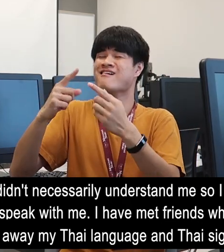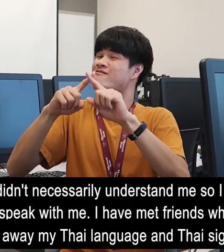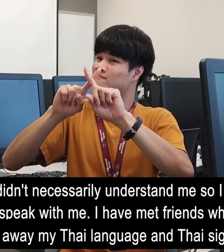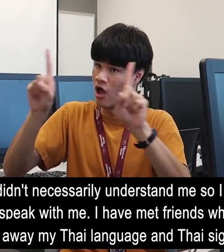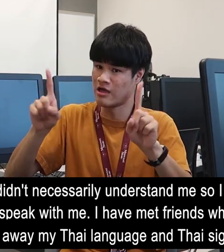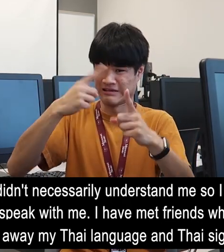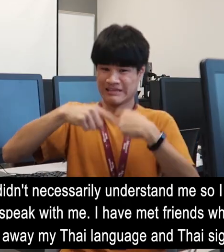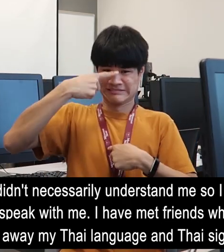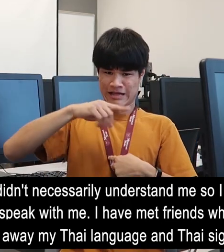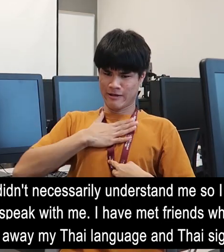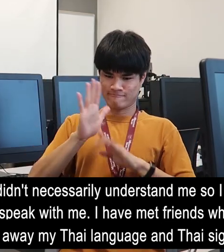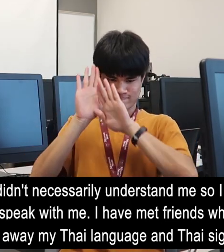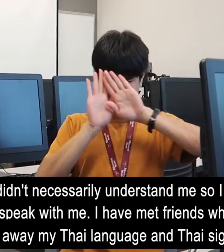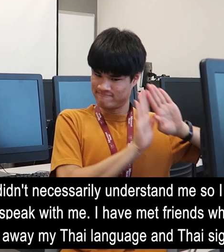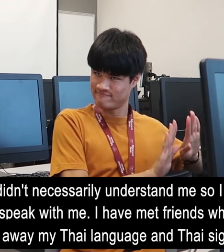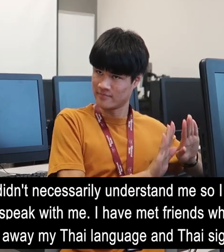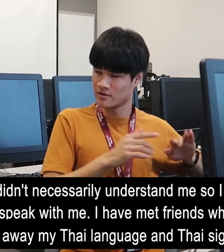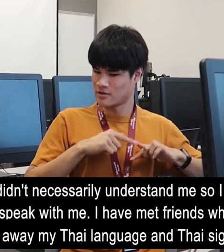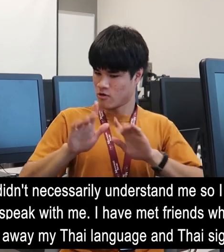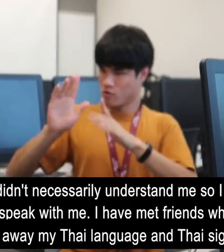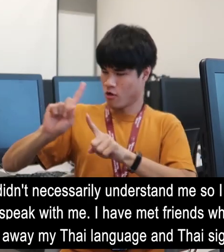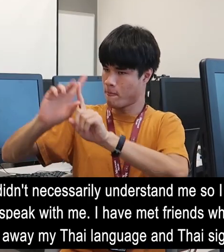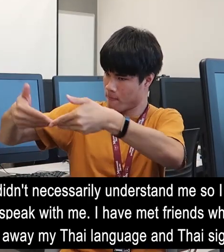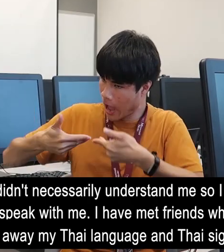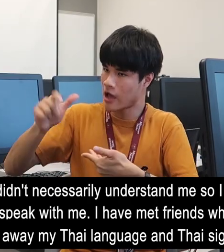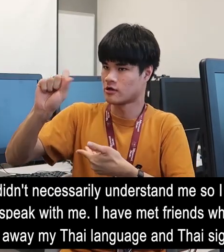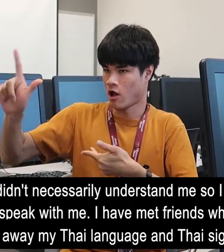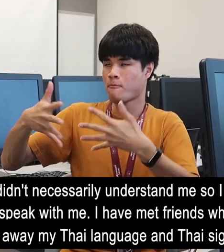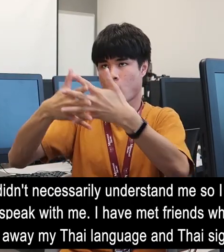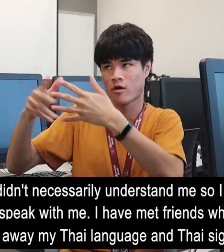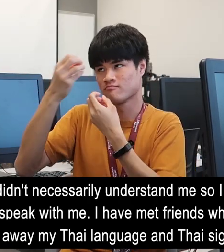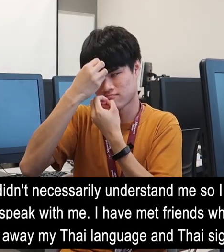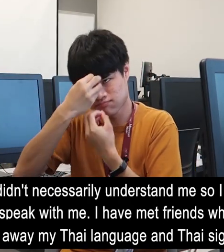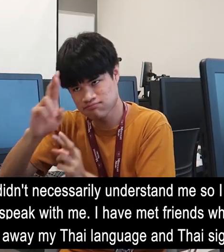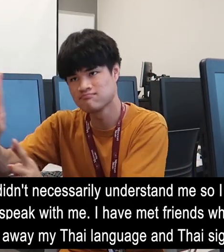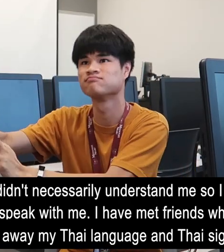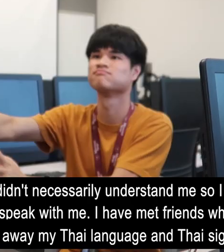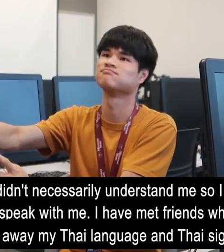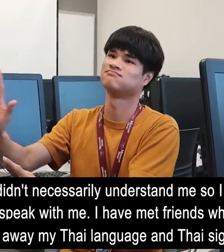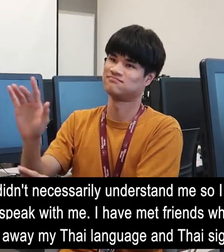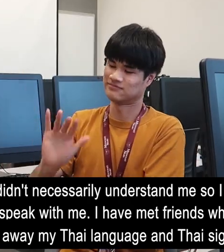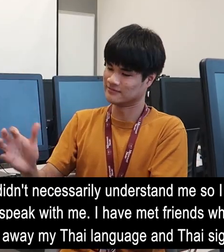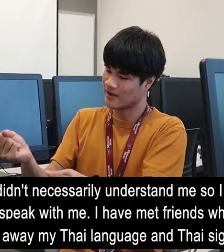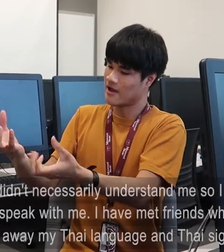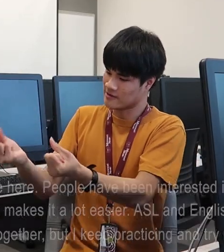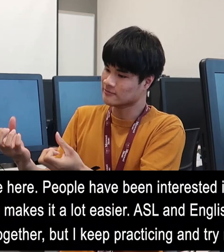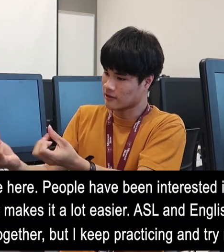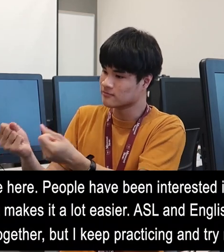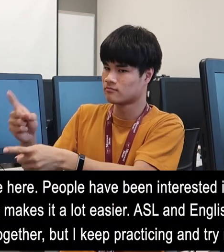People have been interested in learning spelling and other basic things, so that makes it a lot easier. ASL and English